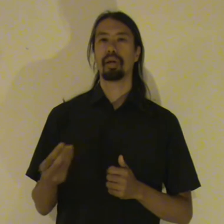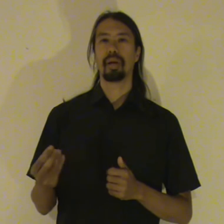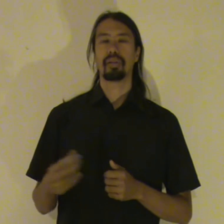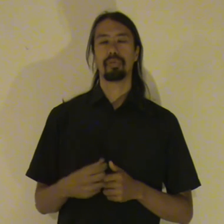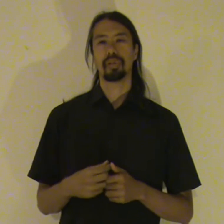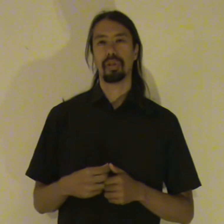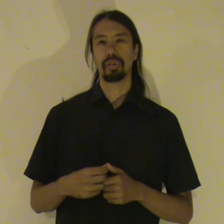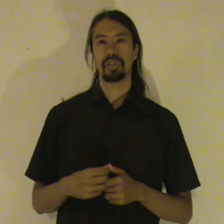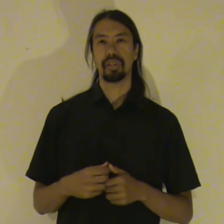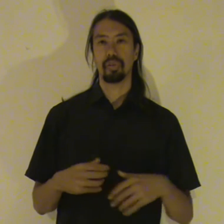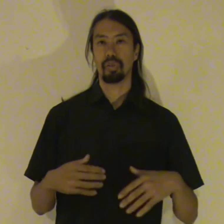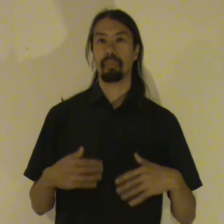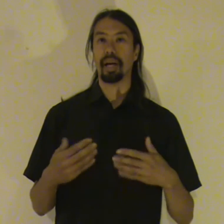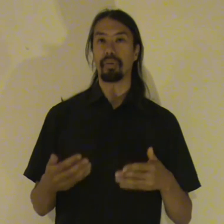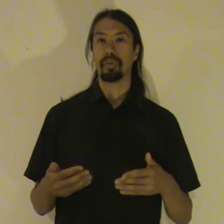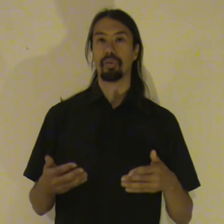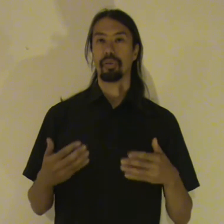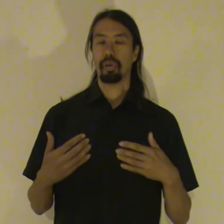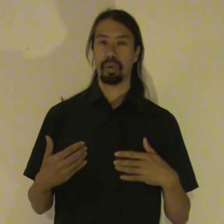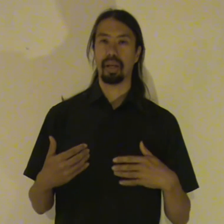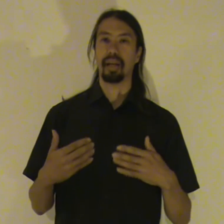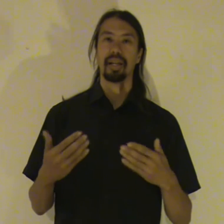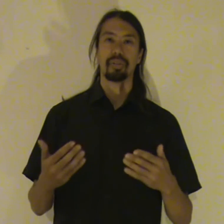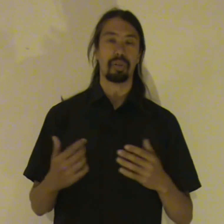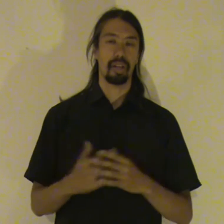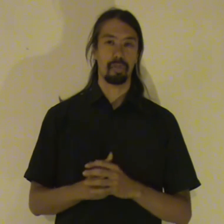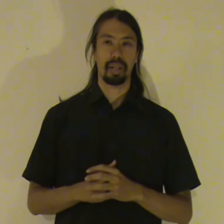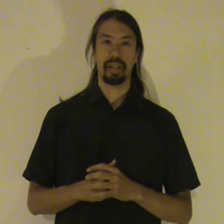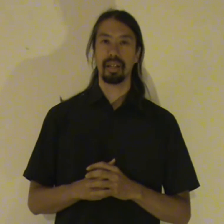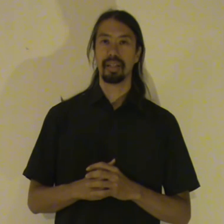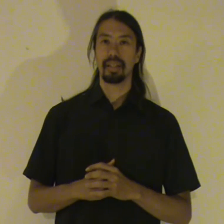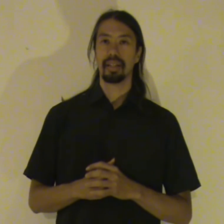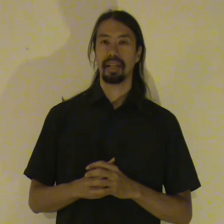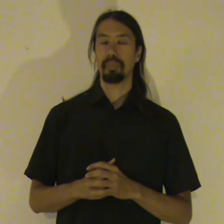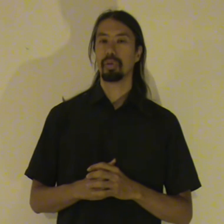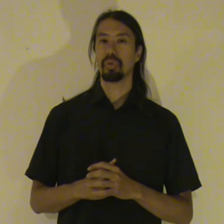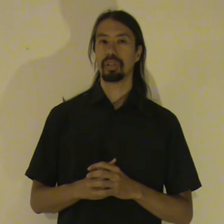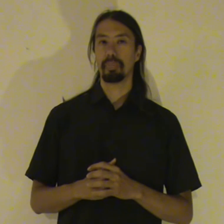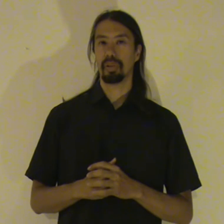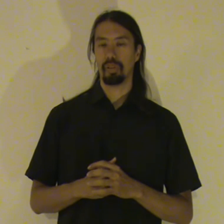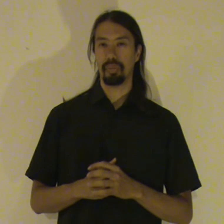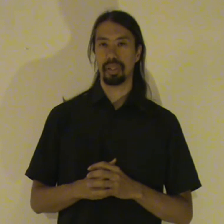about different cultures. And also the background of your own bloodline. And your client's bloodline. Can help you to interpret those images.